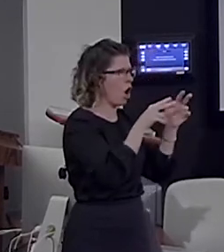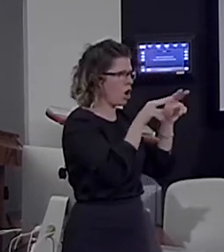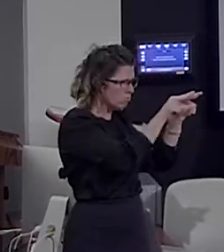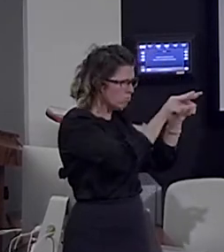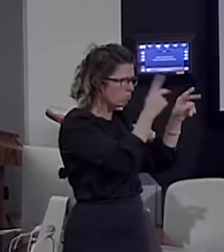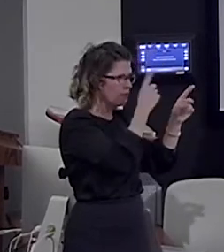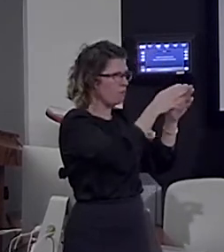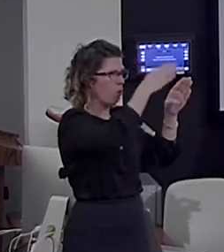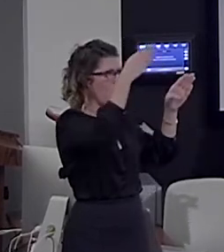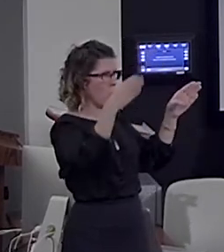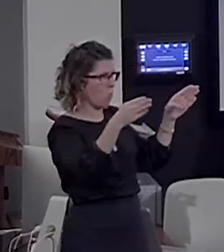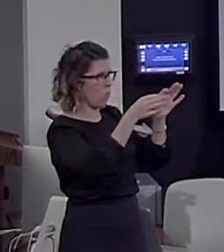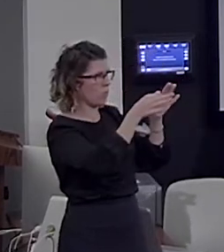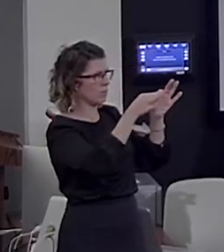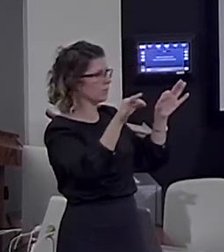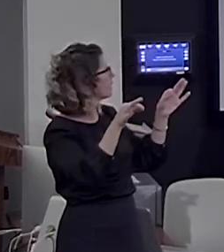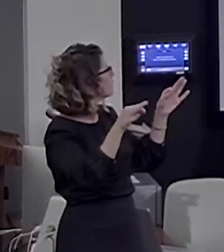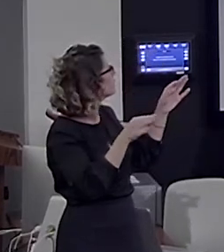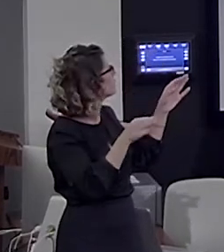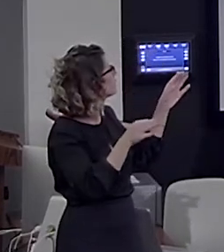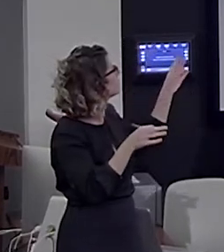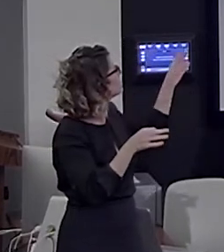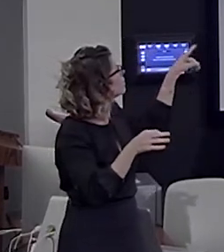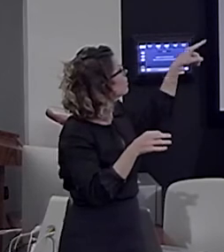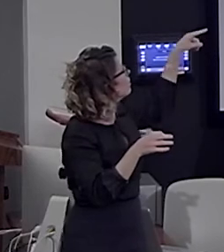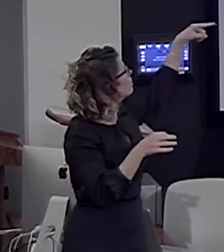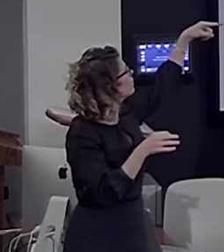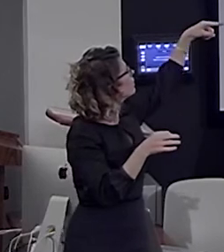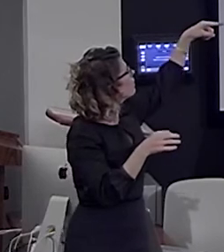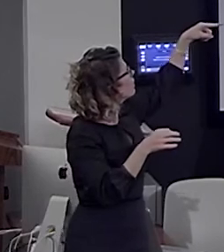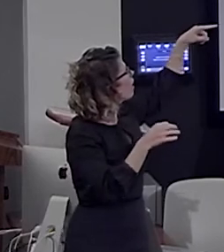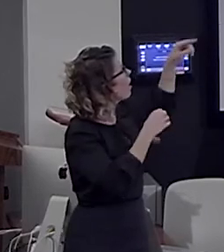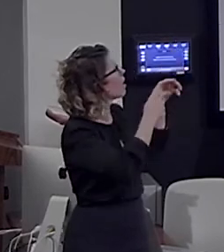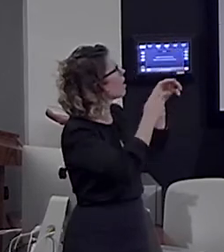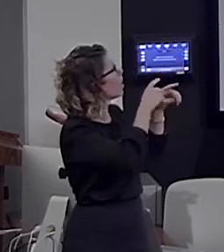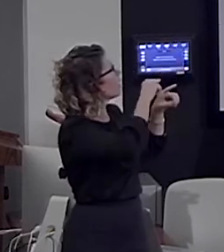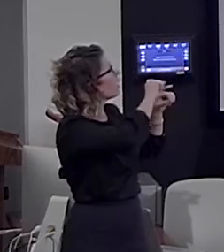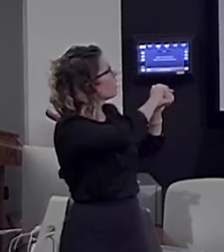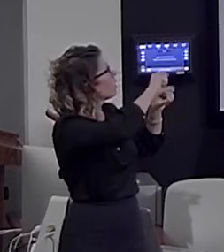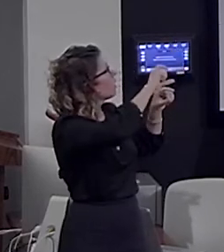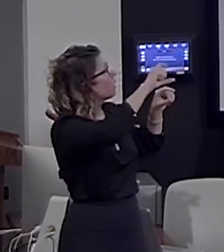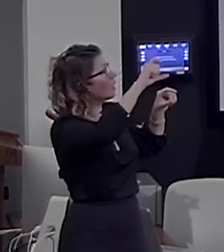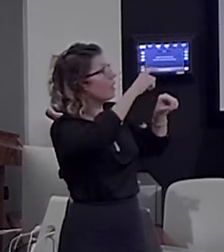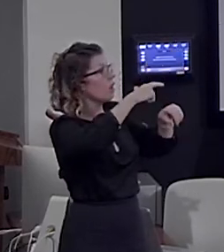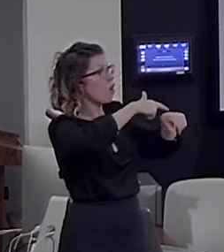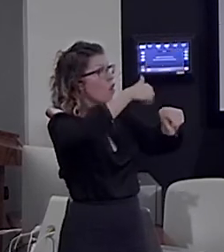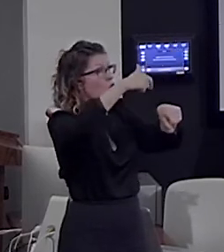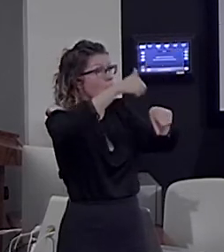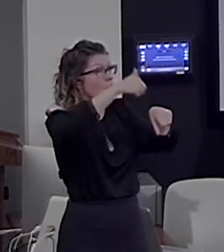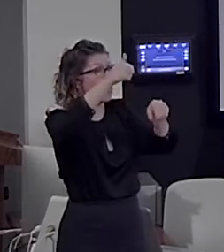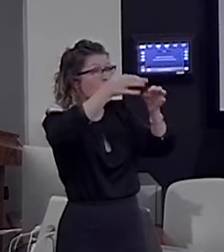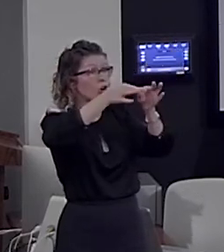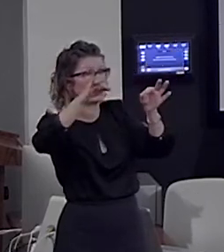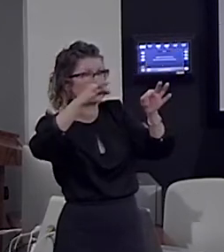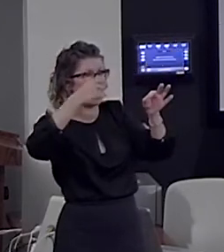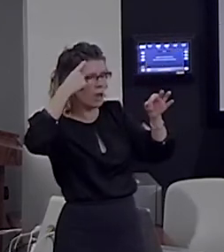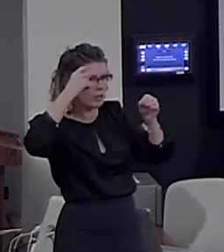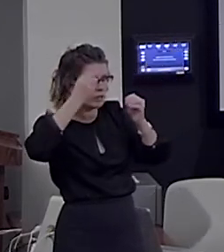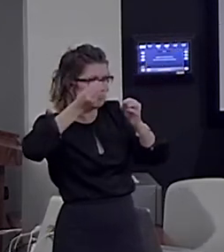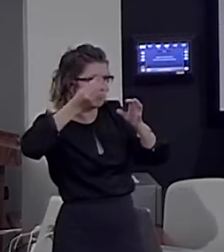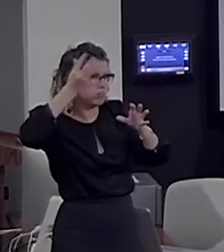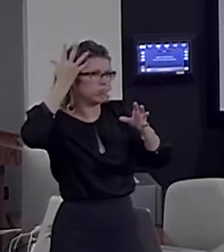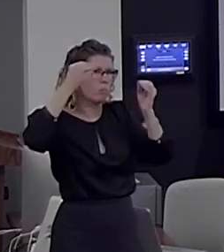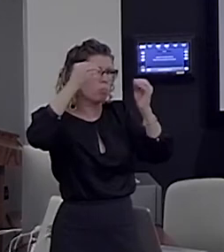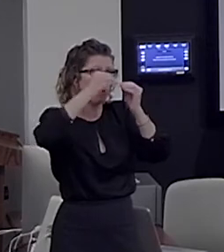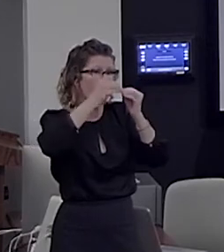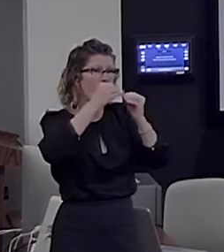list of words, so it creates a significant difference. There's more activation going up for longer and longer sentences, and not for the